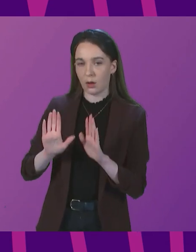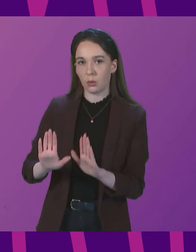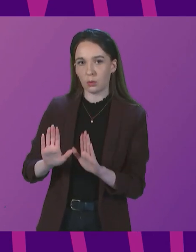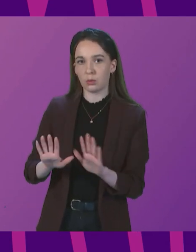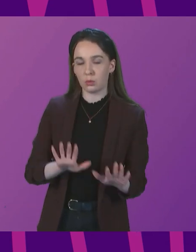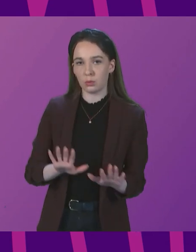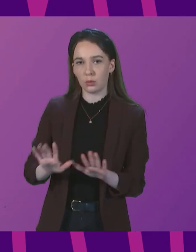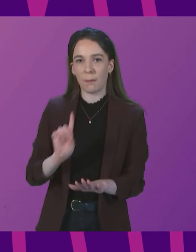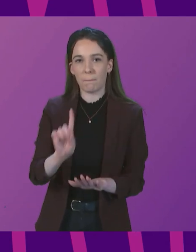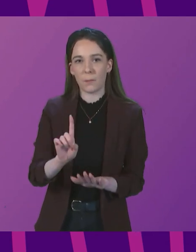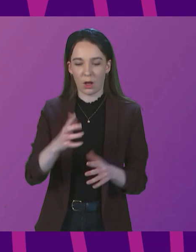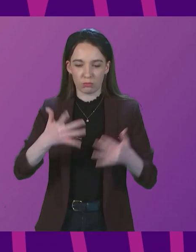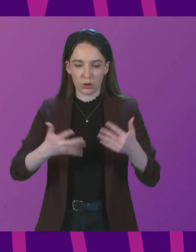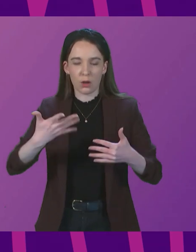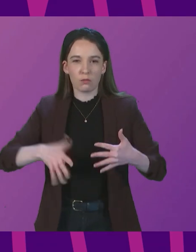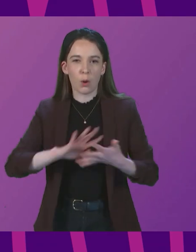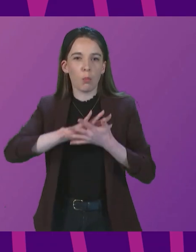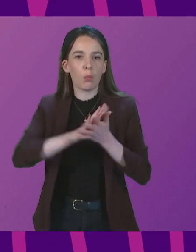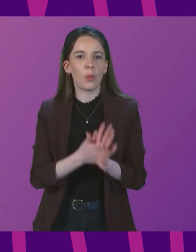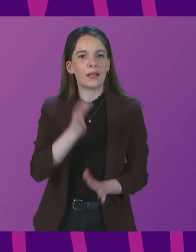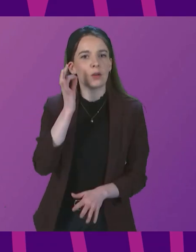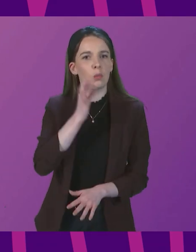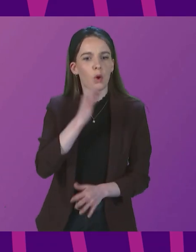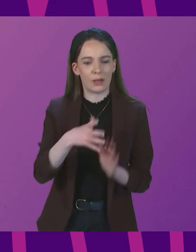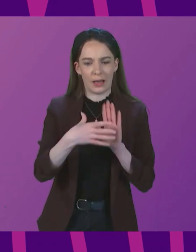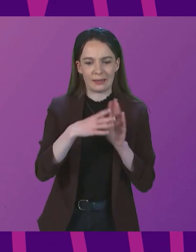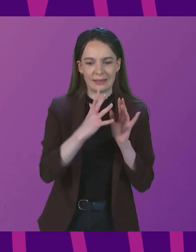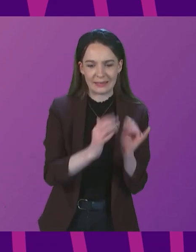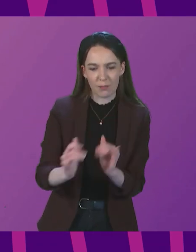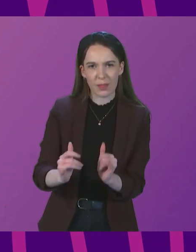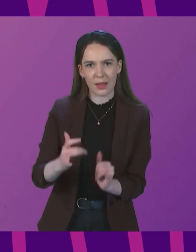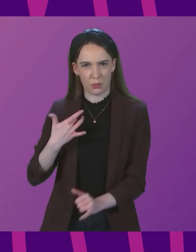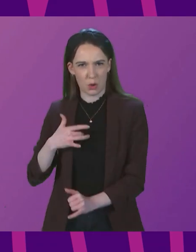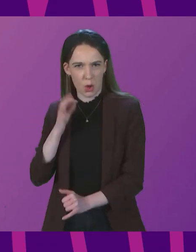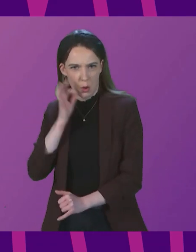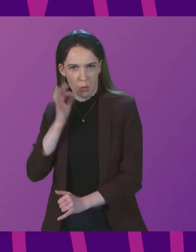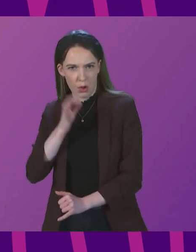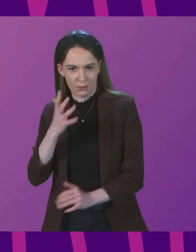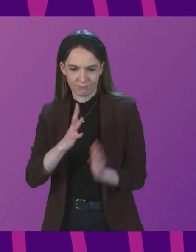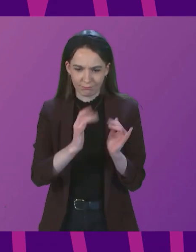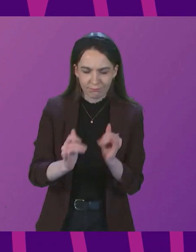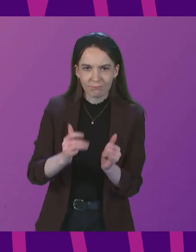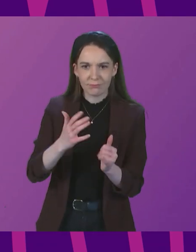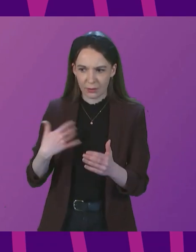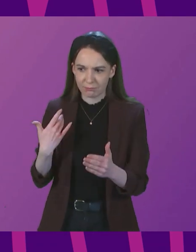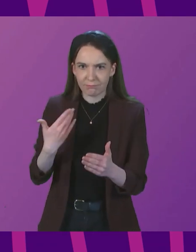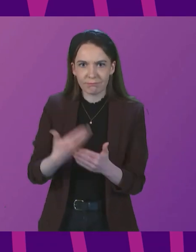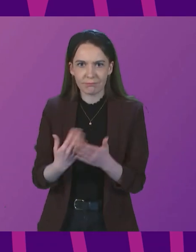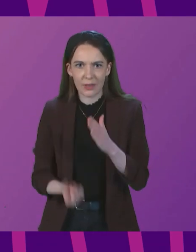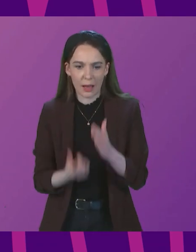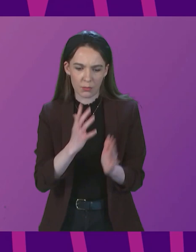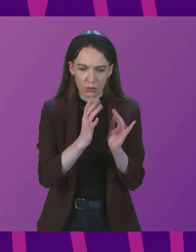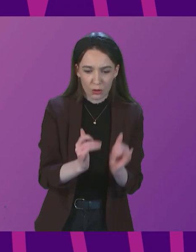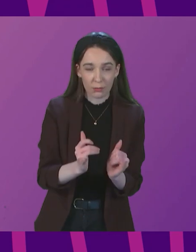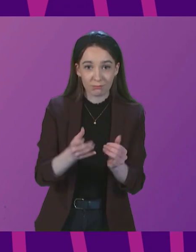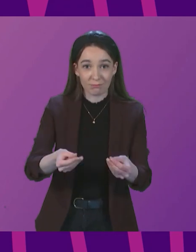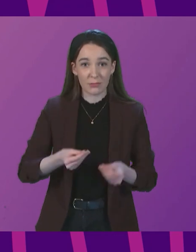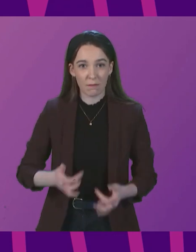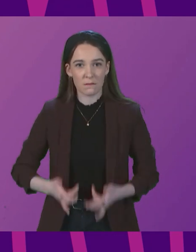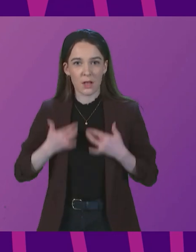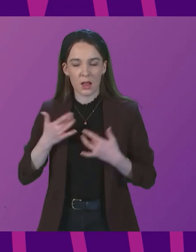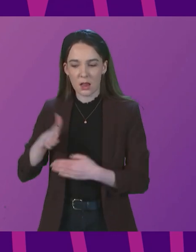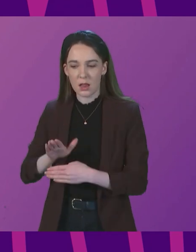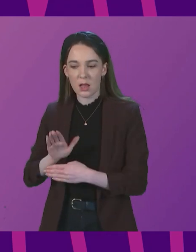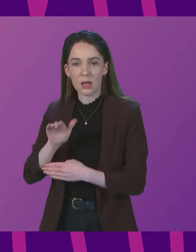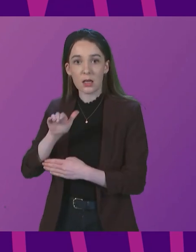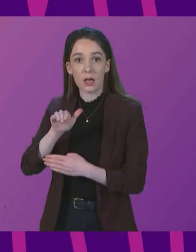of wastewater sampling, which is an important strand of our ongoing surveillance, also gives some cause for optimism. It's not